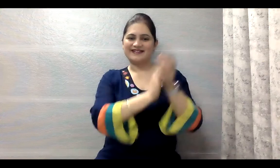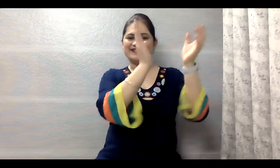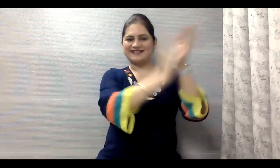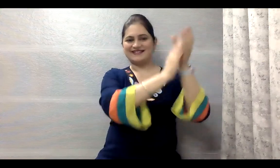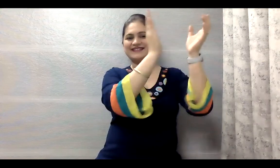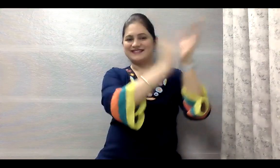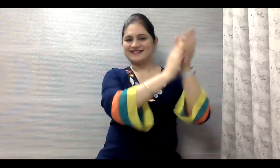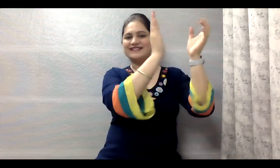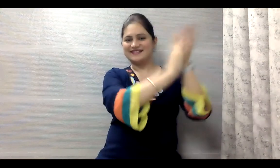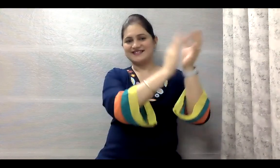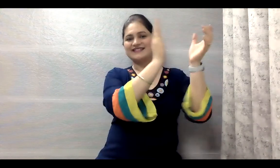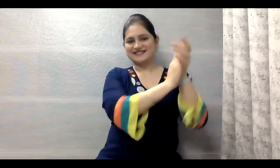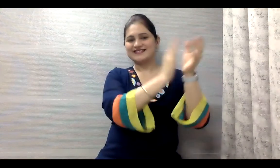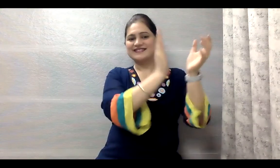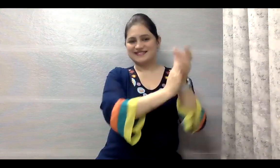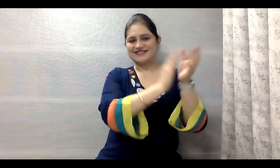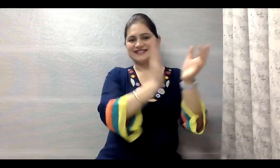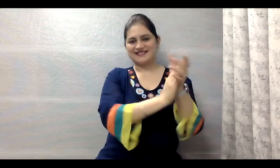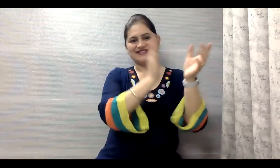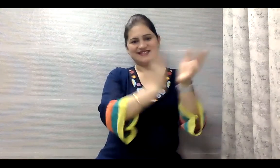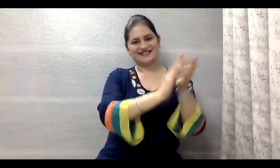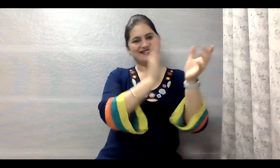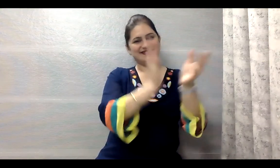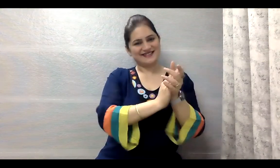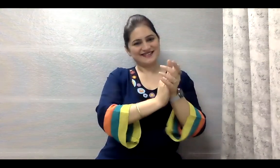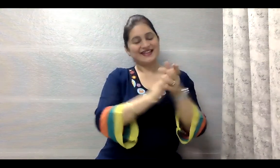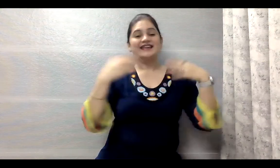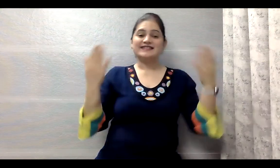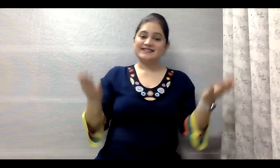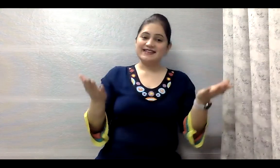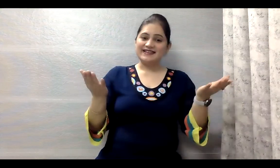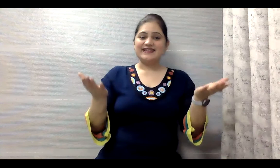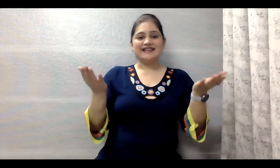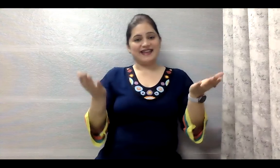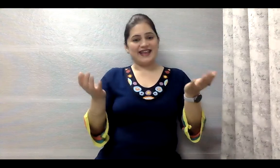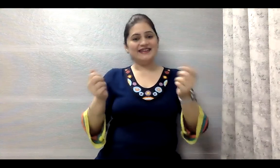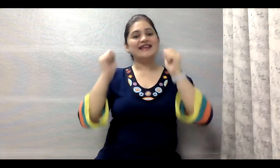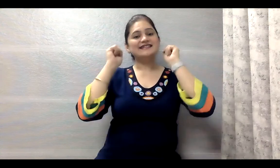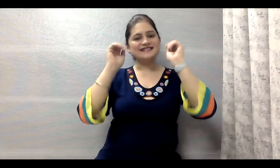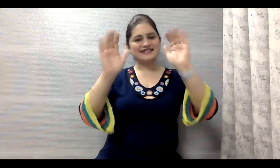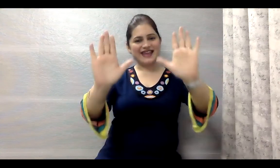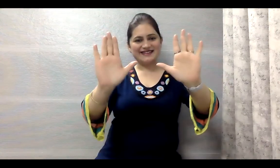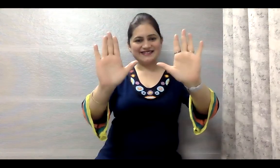-E-N, T-E-E